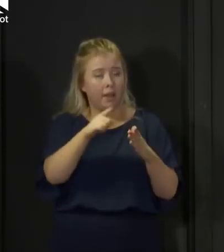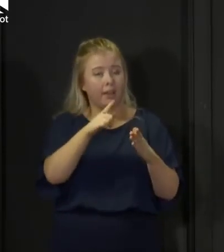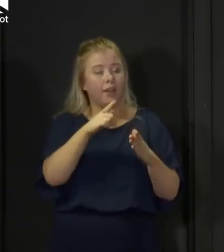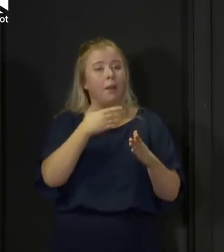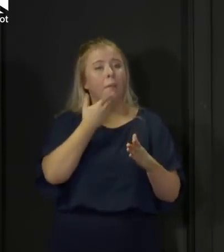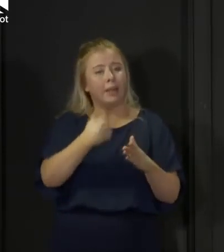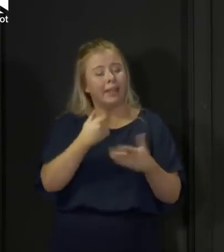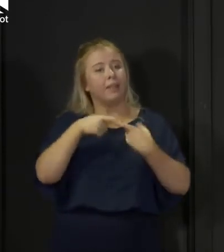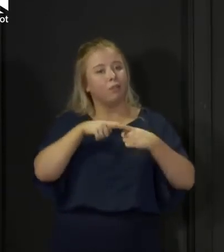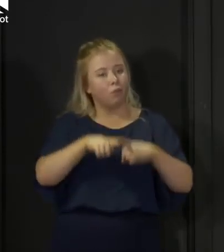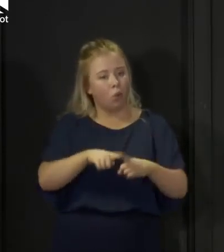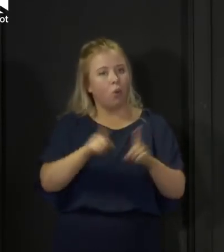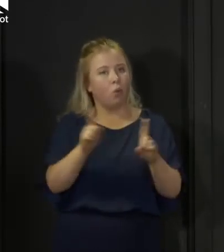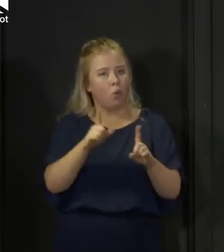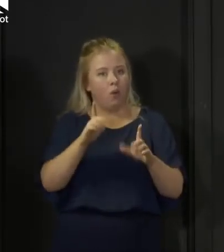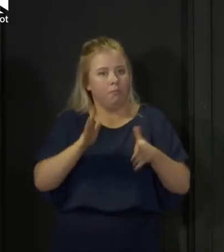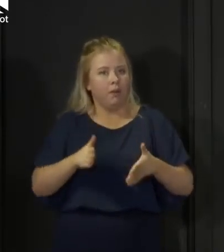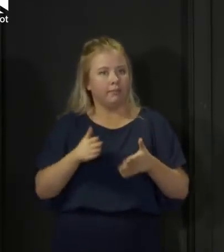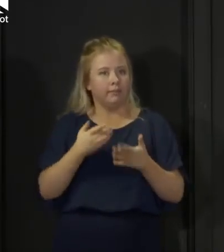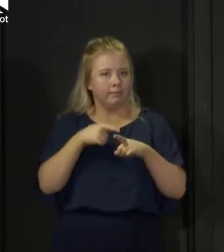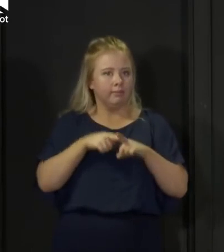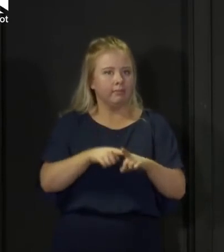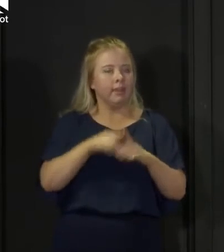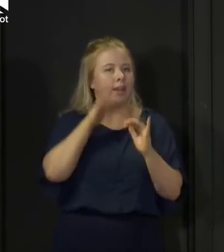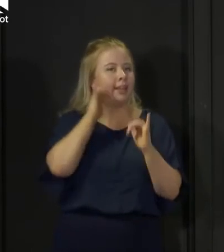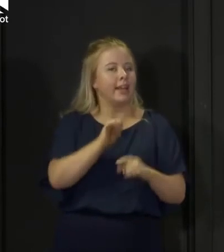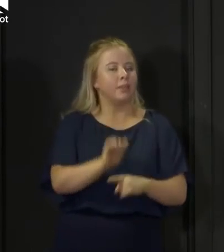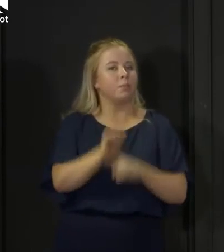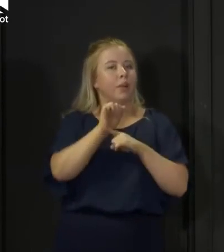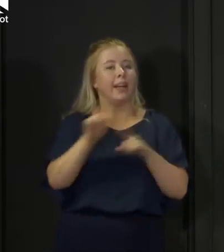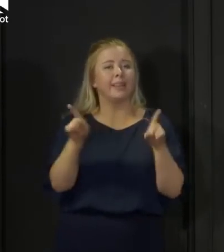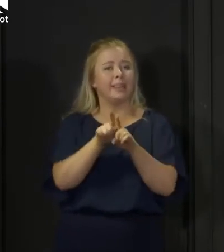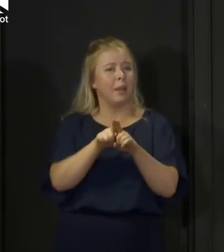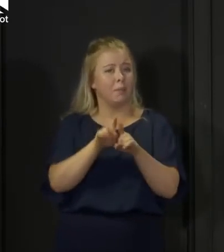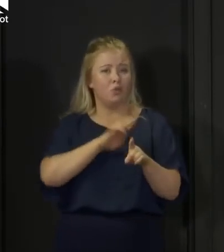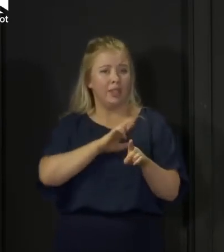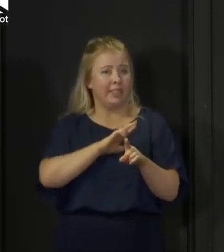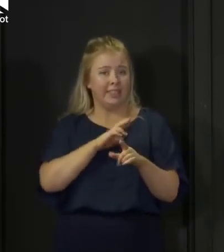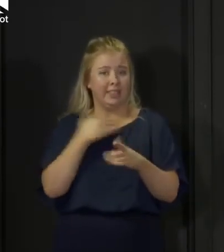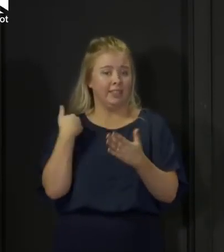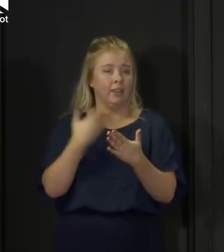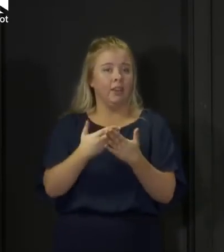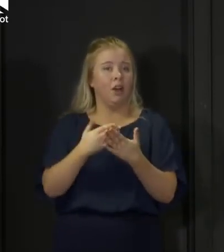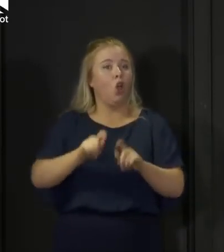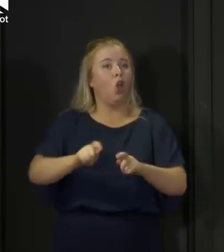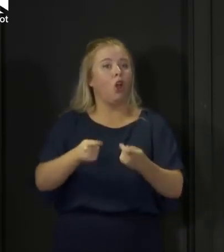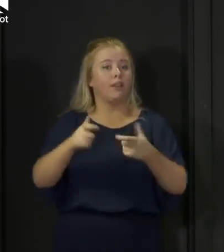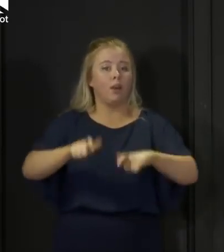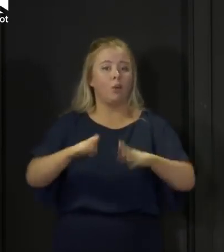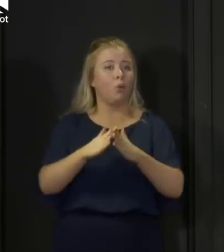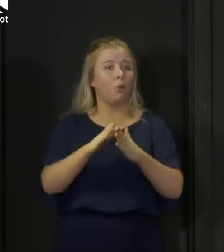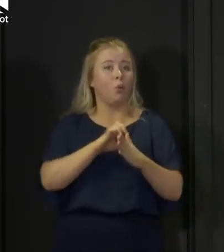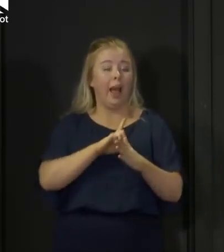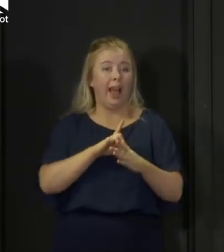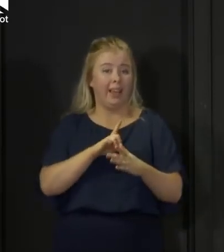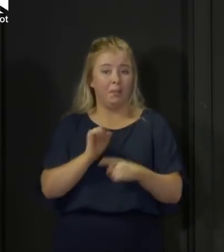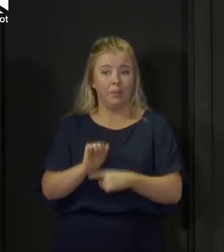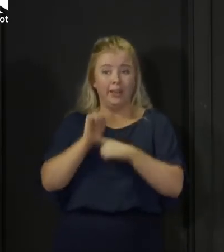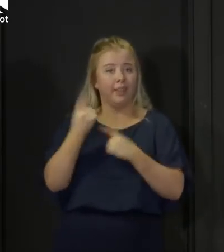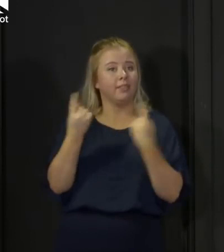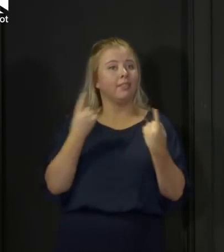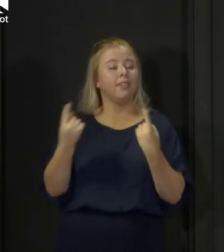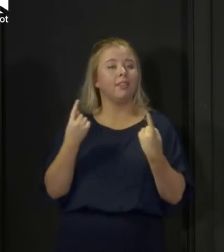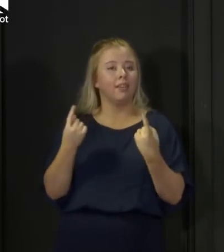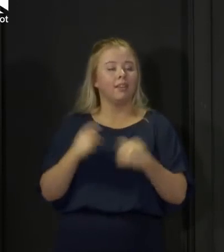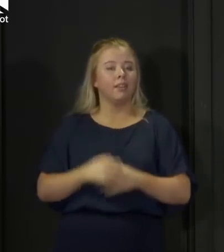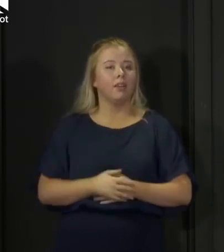of you under Test and Protect for the same reasons that you've all stayed at home and obeyed the rules because this is about the protection of all of us and I think we'll all get much further